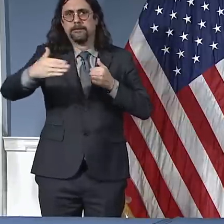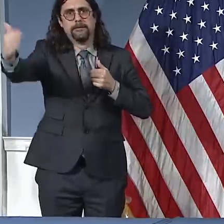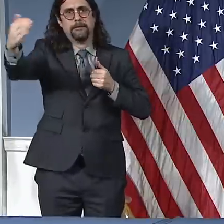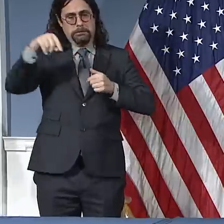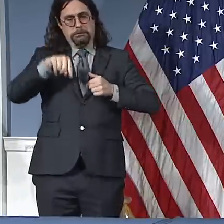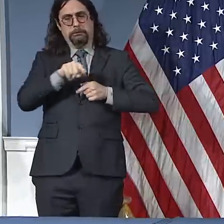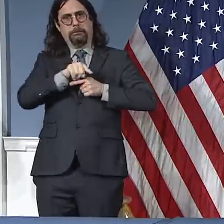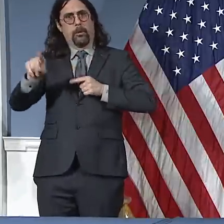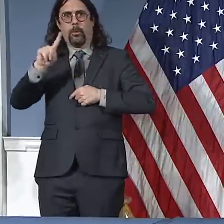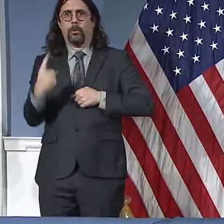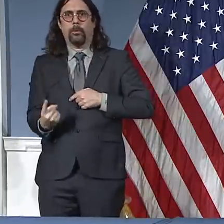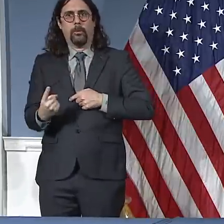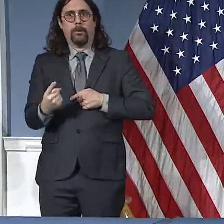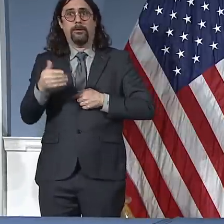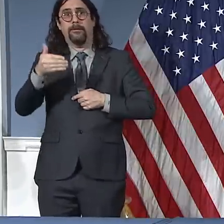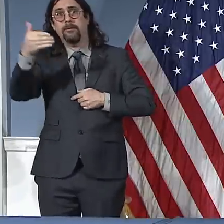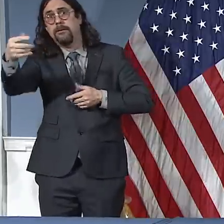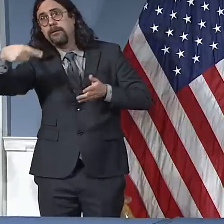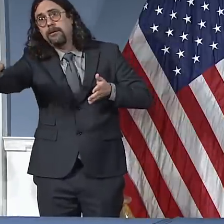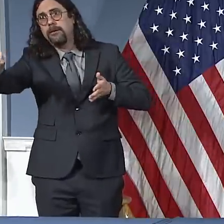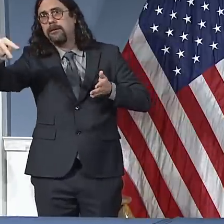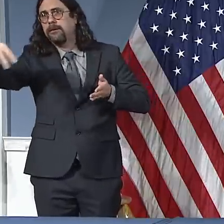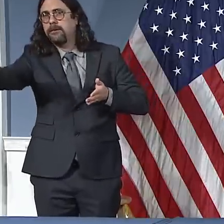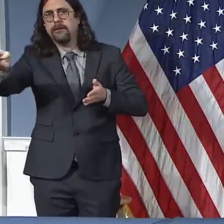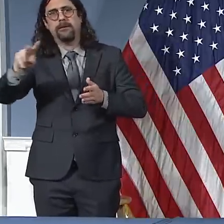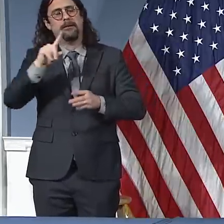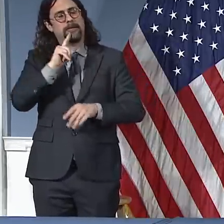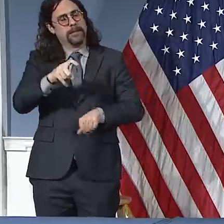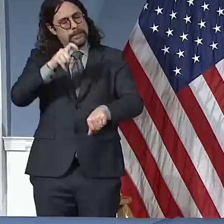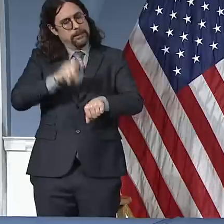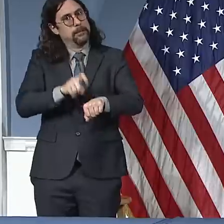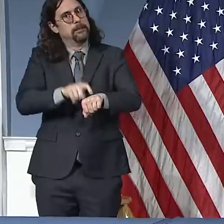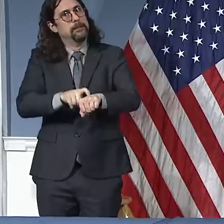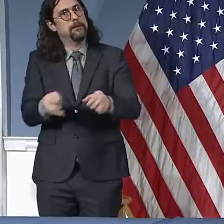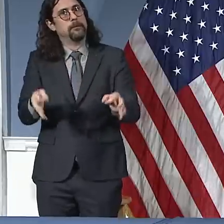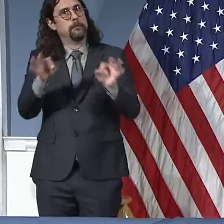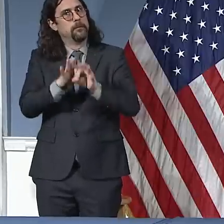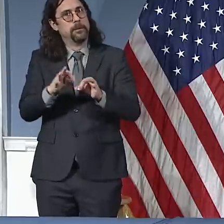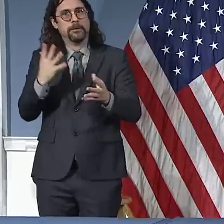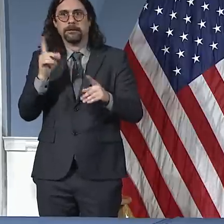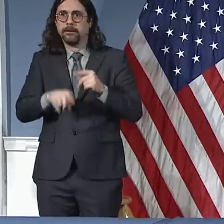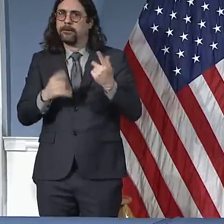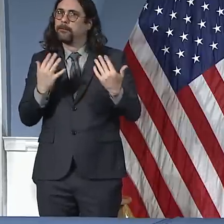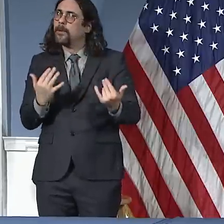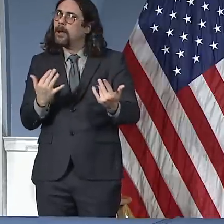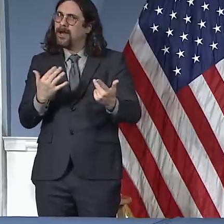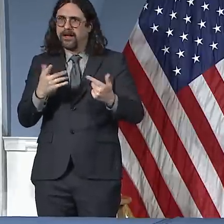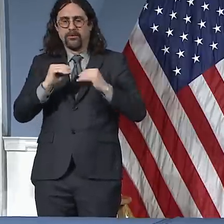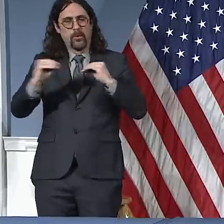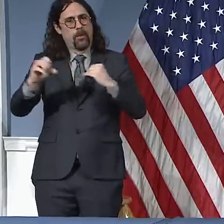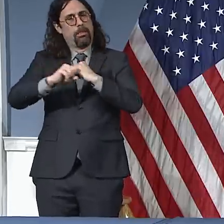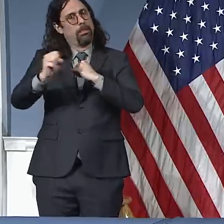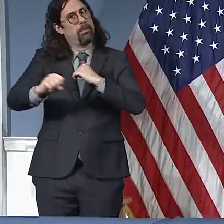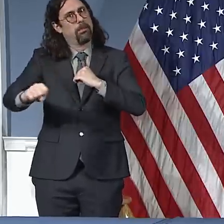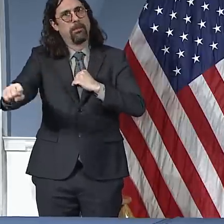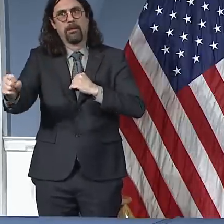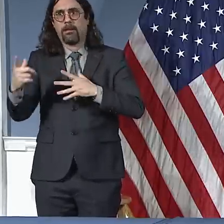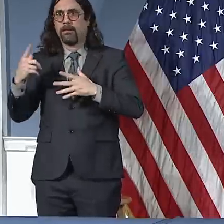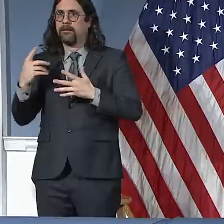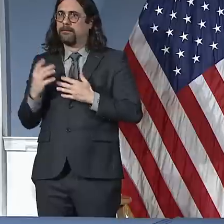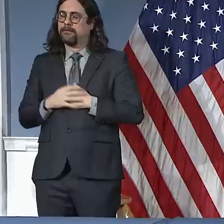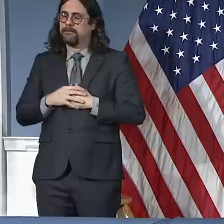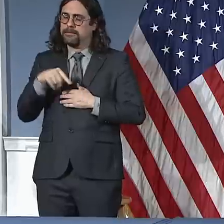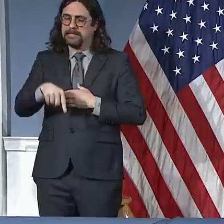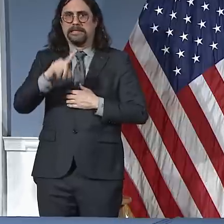This is a race against time. And every one of us here at City Hall and emergency management, all of us who are in charge of